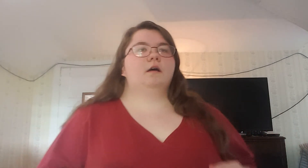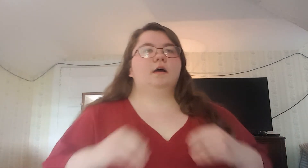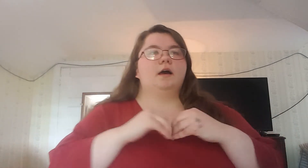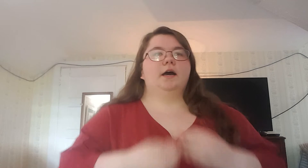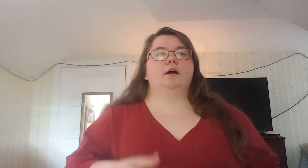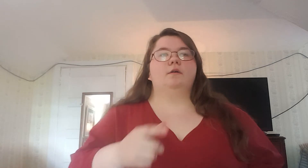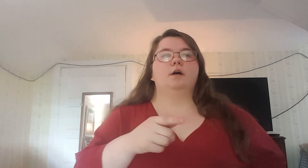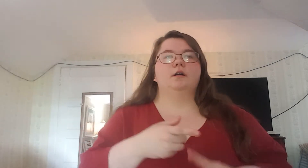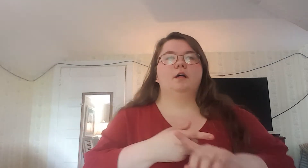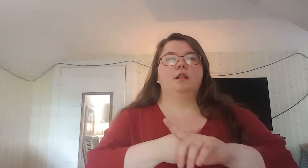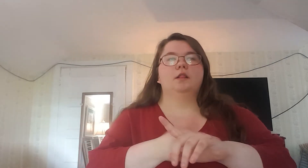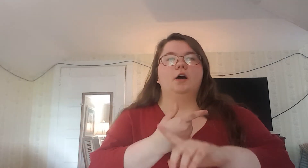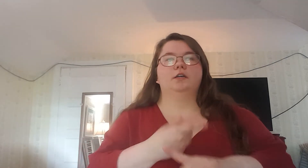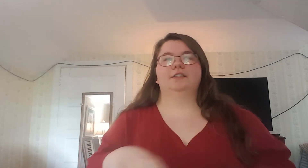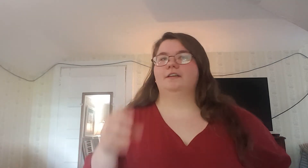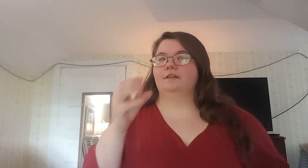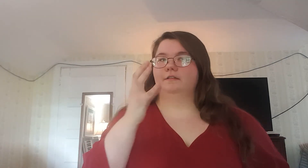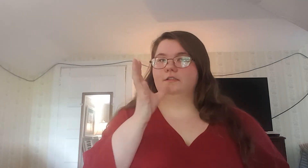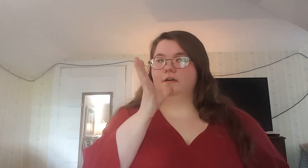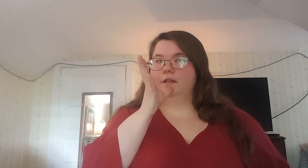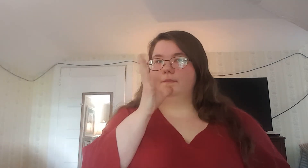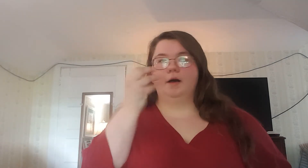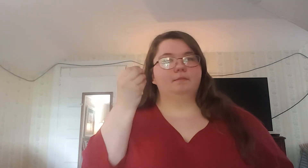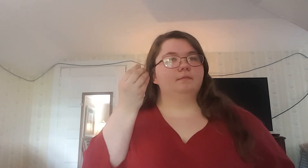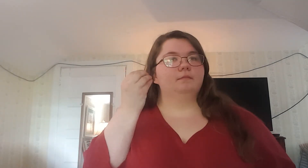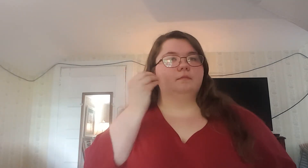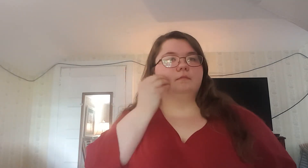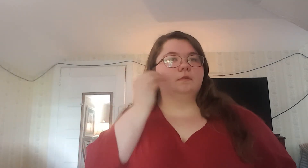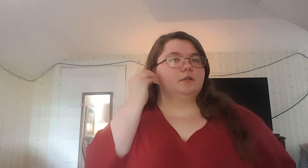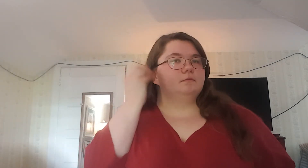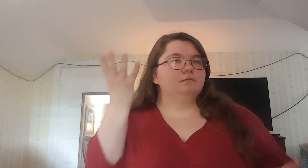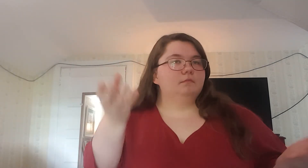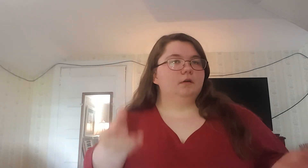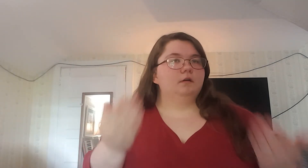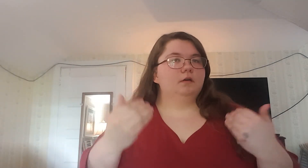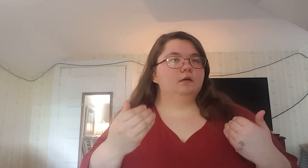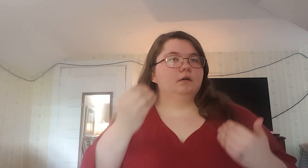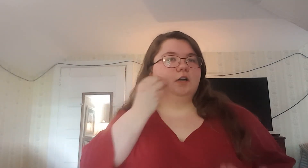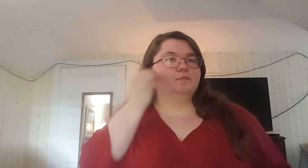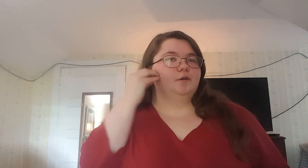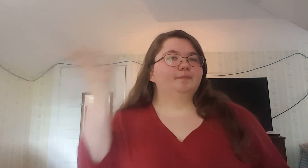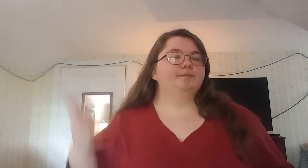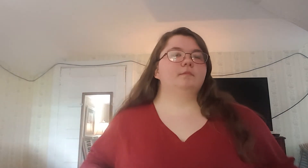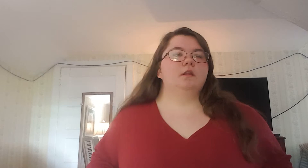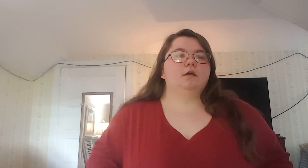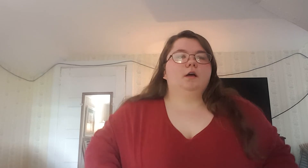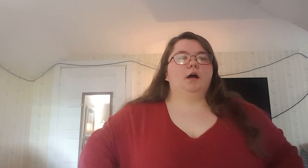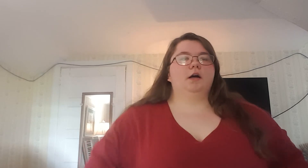How long till mom comes home? Uh,